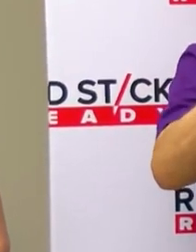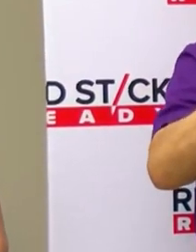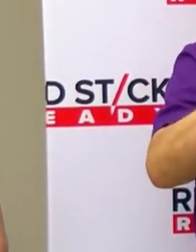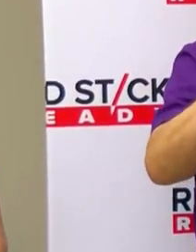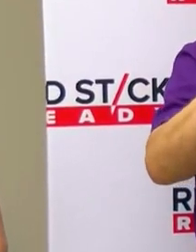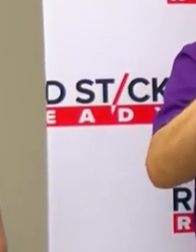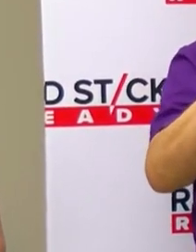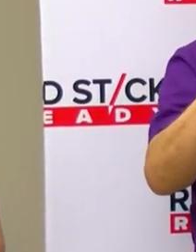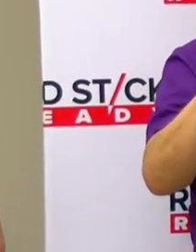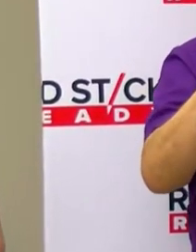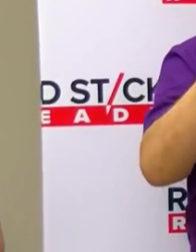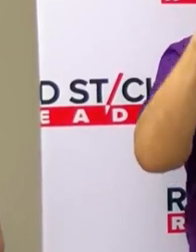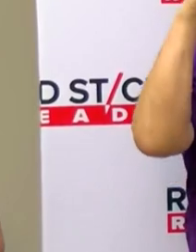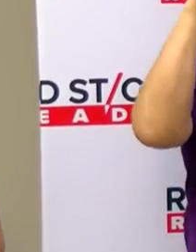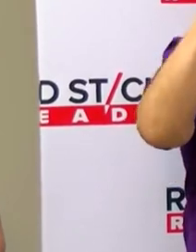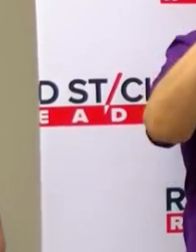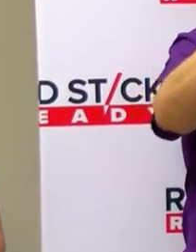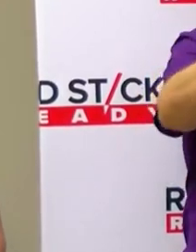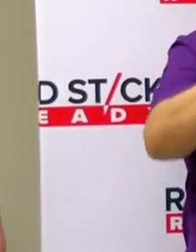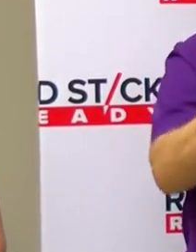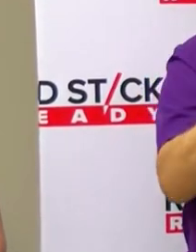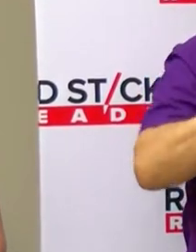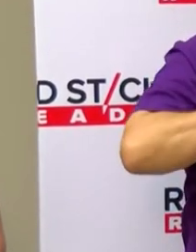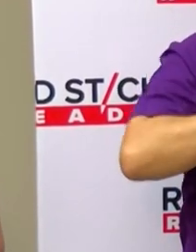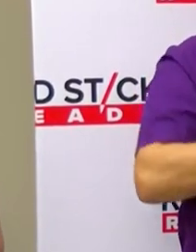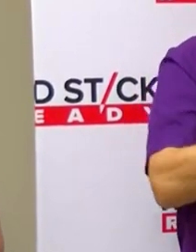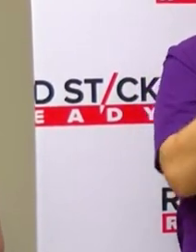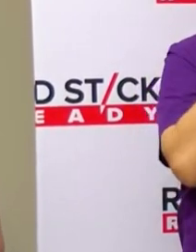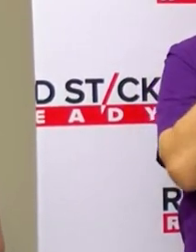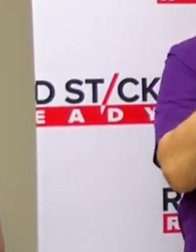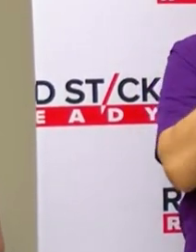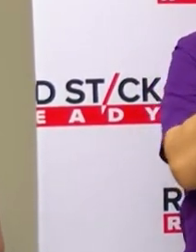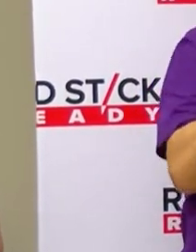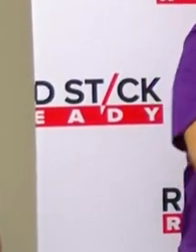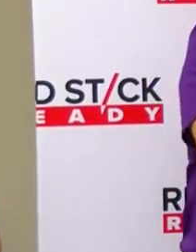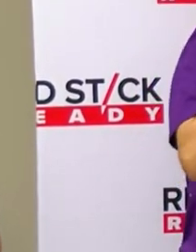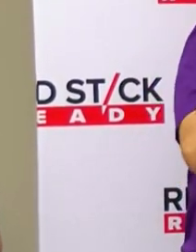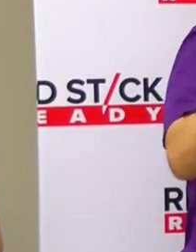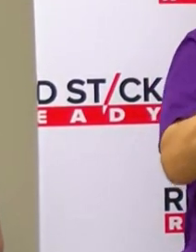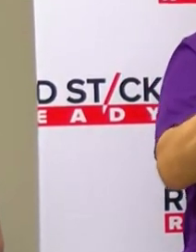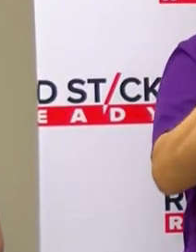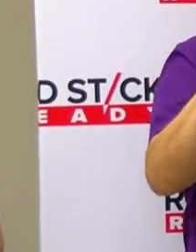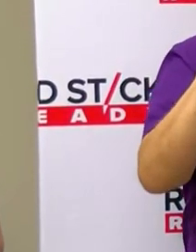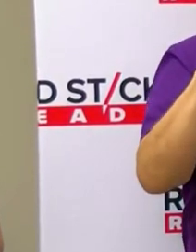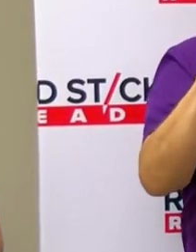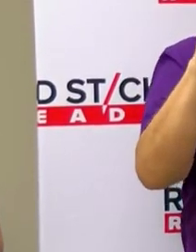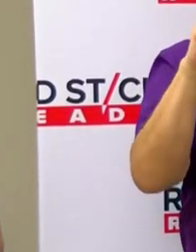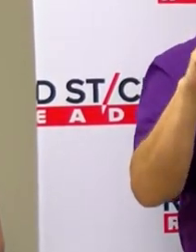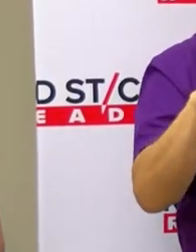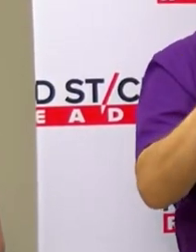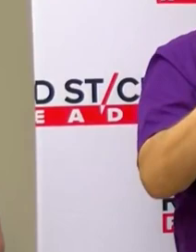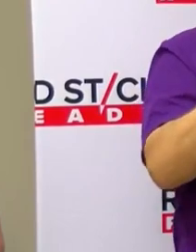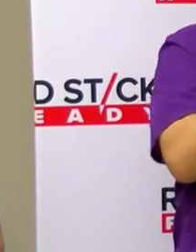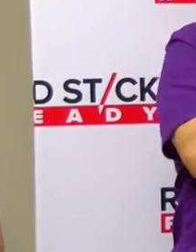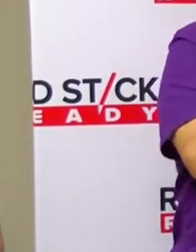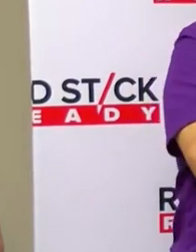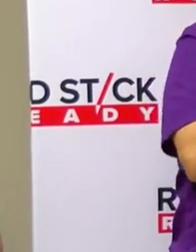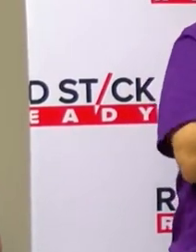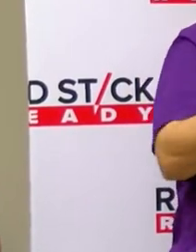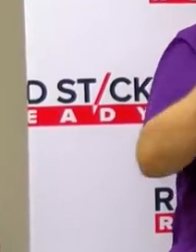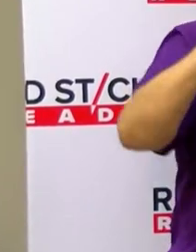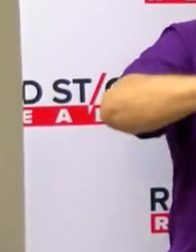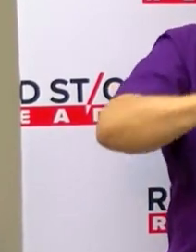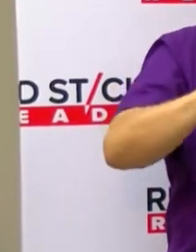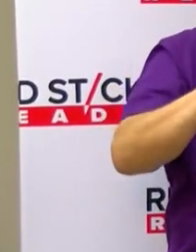coming days. I want to start off by thanking our local media for joining us here at the Mayor's Office of Homeland